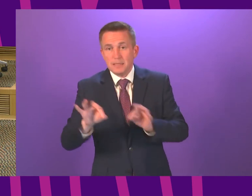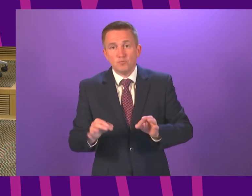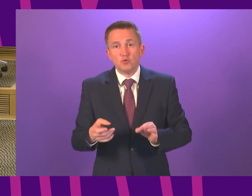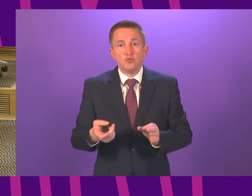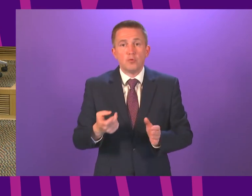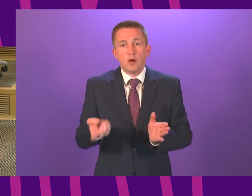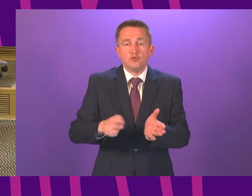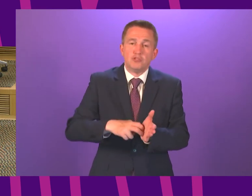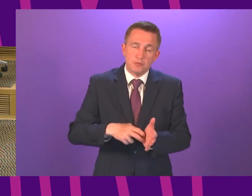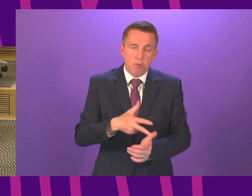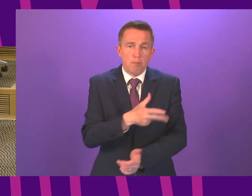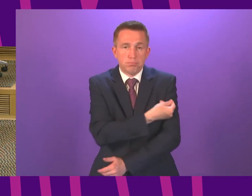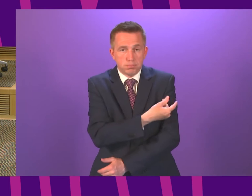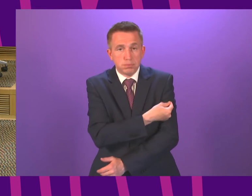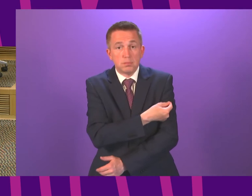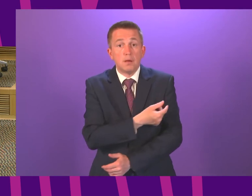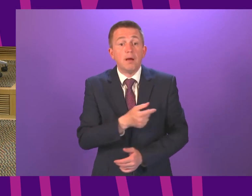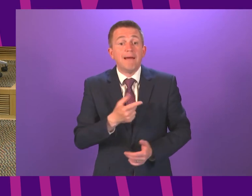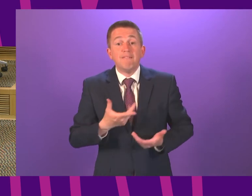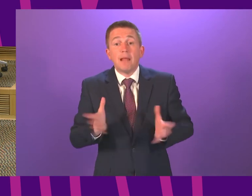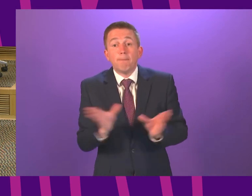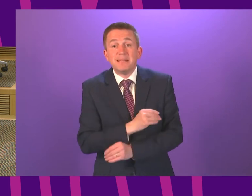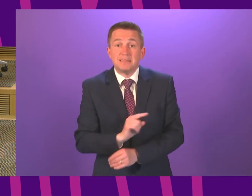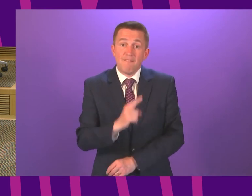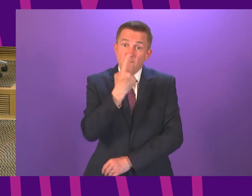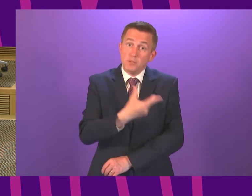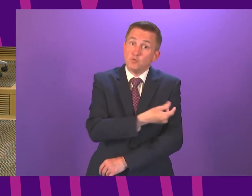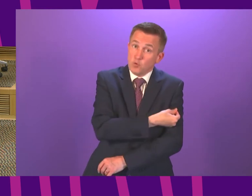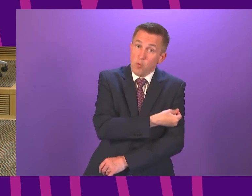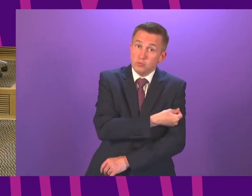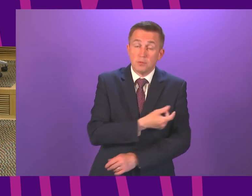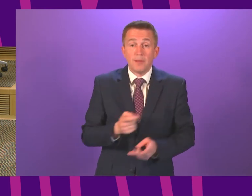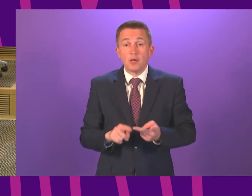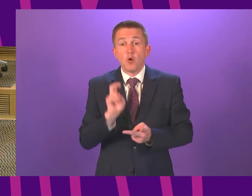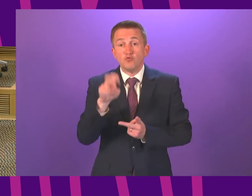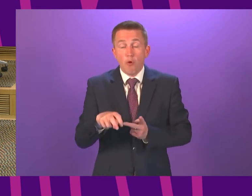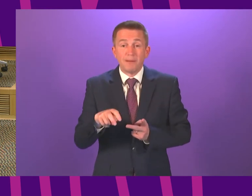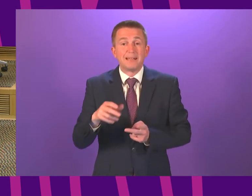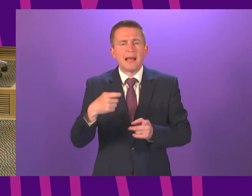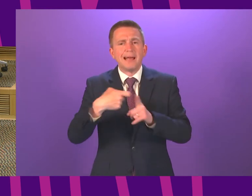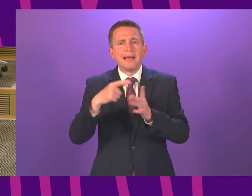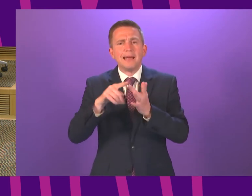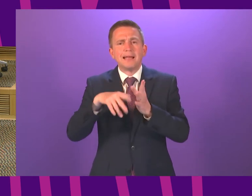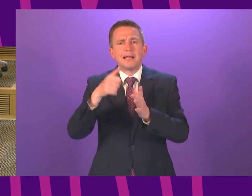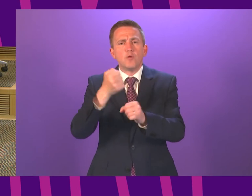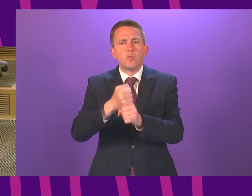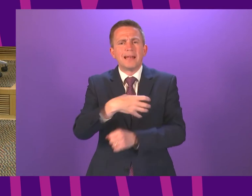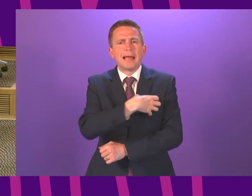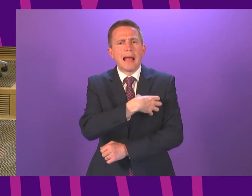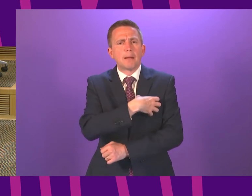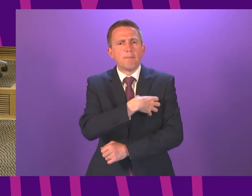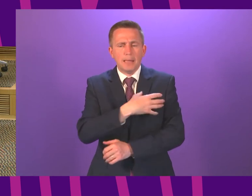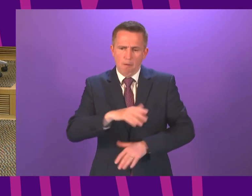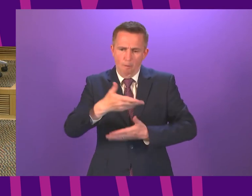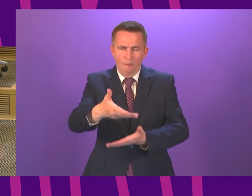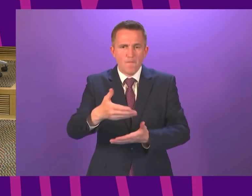There has been a drop-in clinic for those who missed their first dose There was one on the 23rd of May at Co Winning Academy I know the Health Board